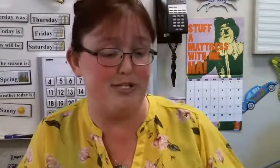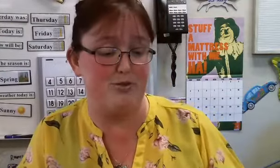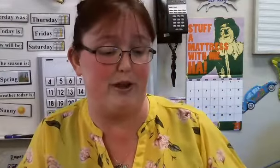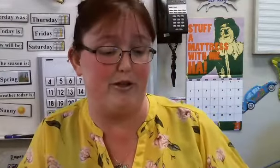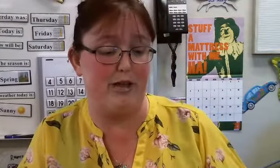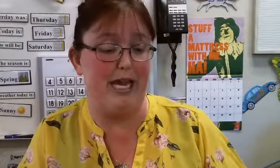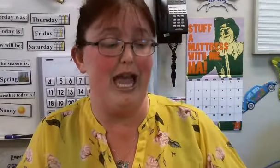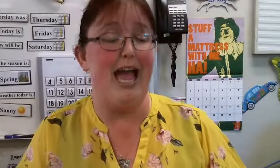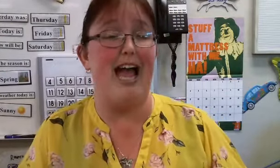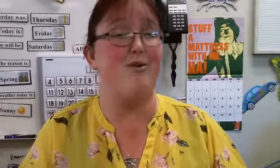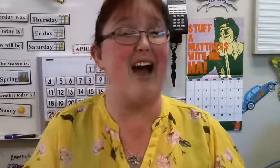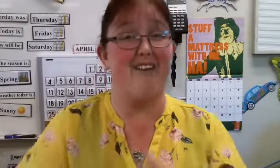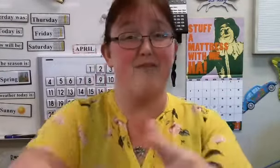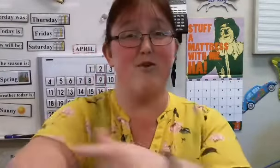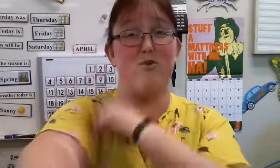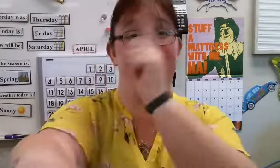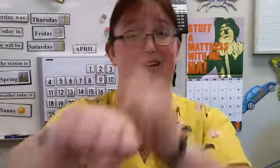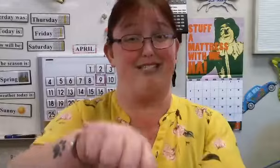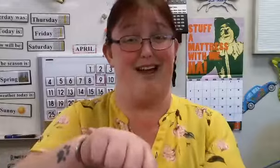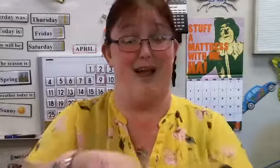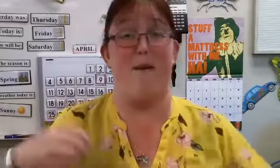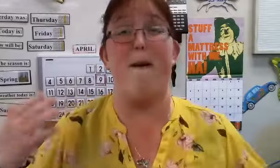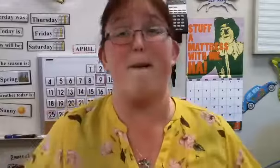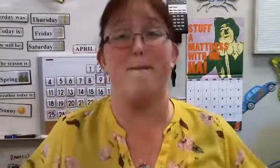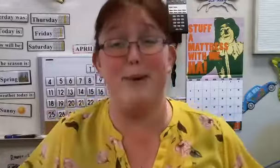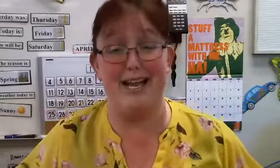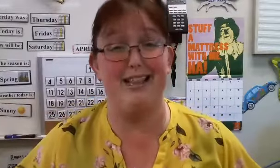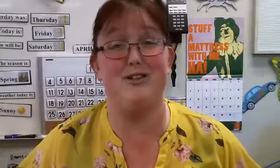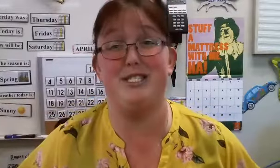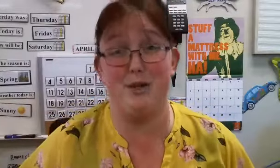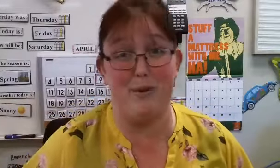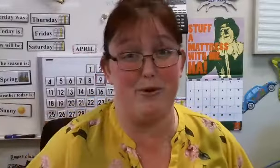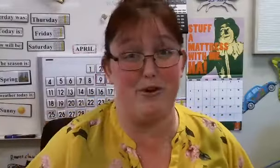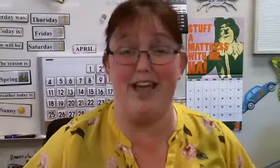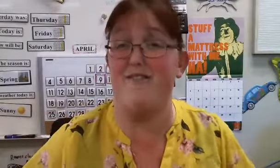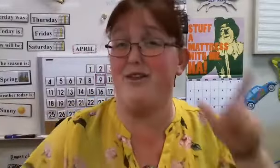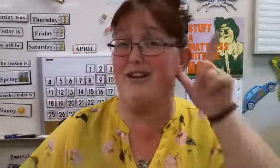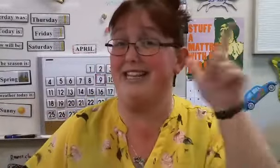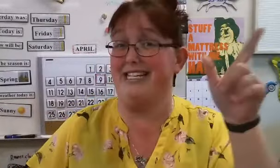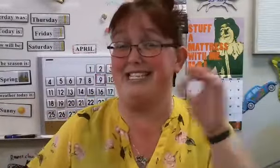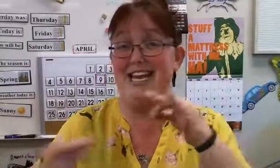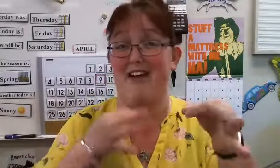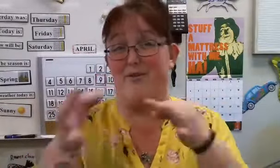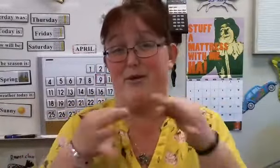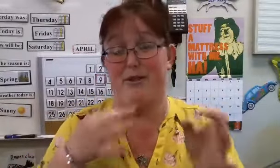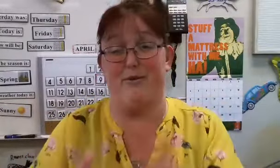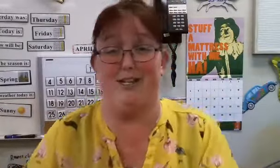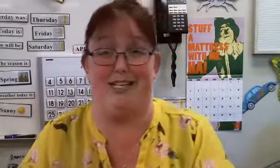teachers regularly and you haven't for a really long time. But there's still people in your life that you need to listen and follow their directions.